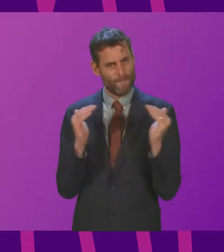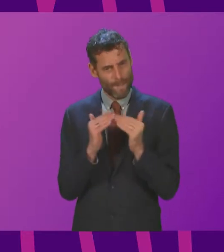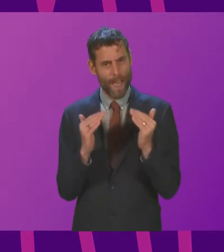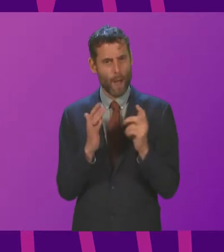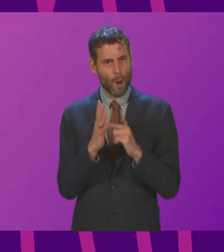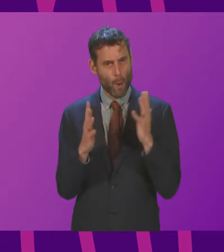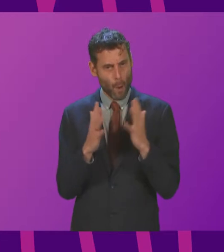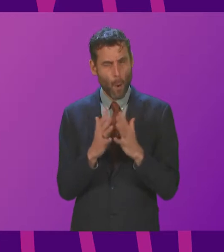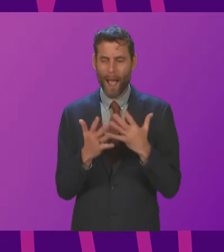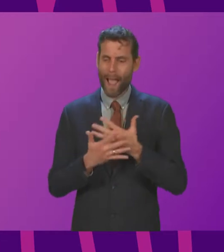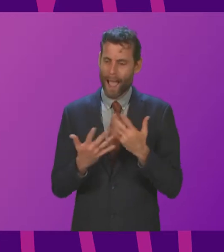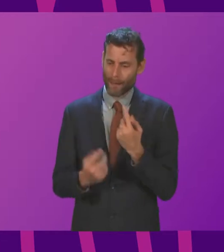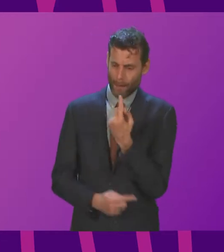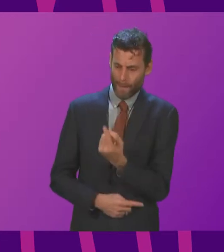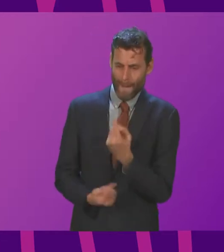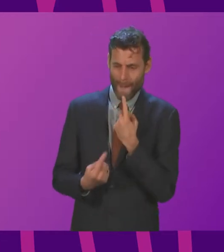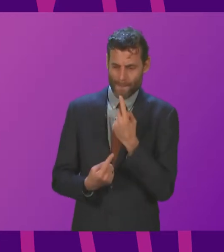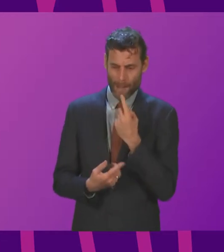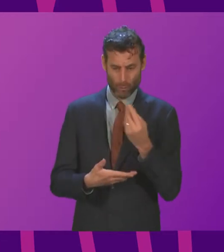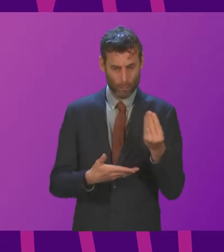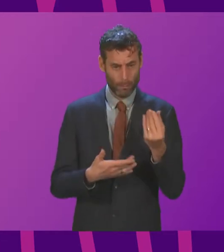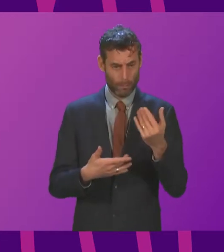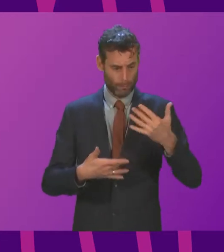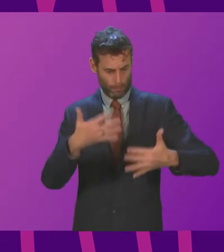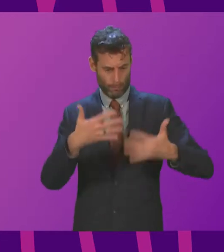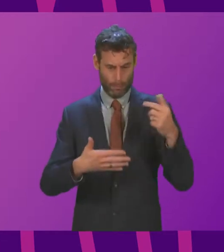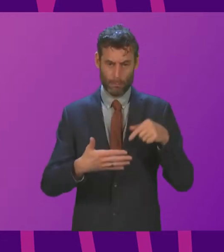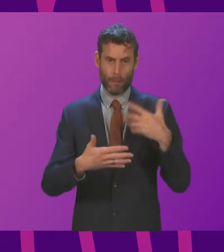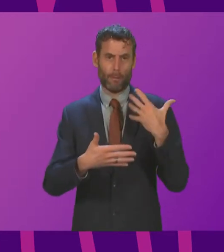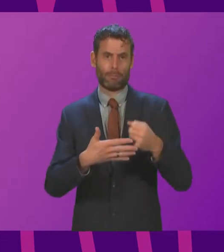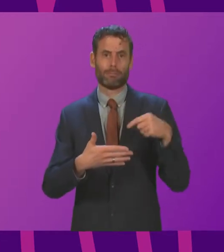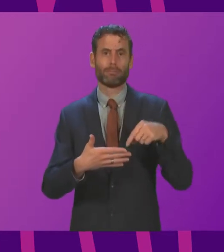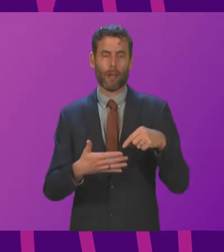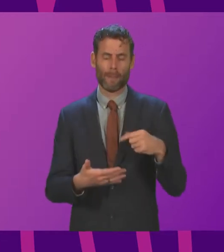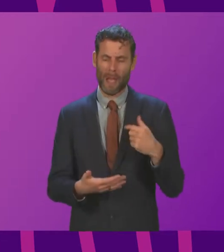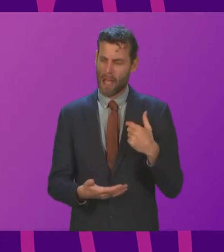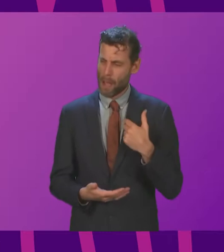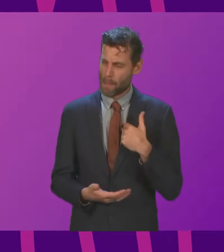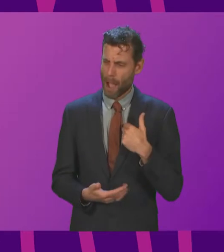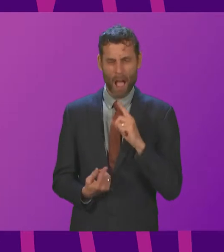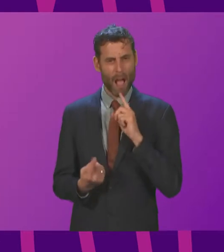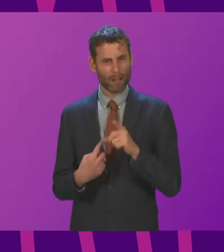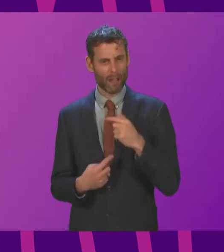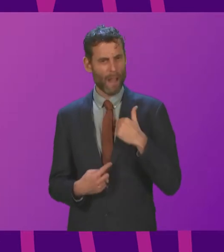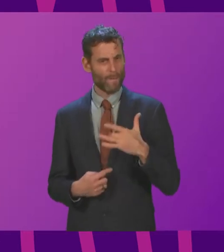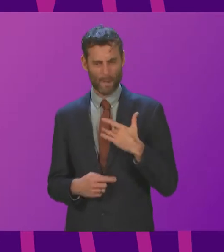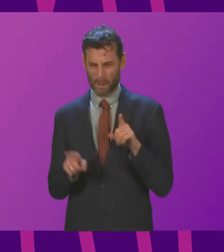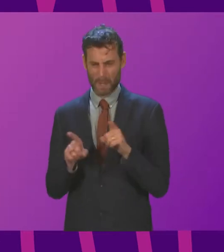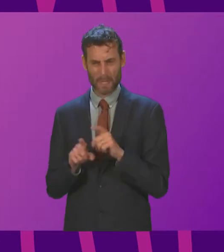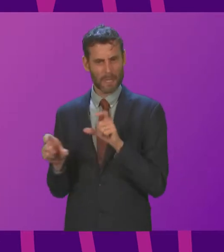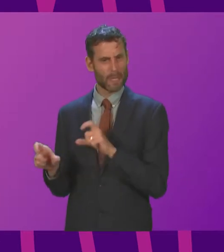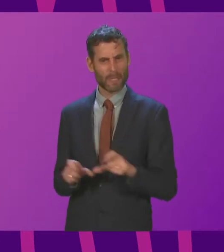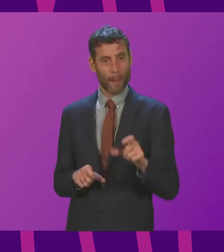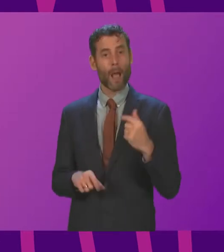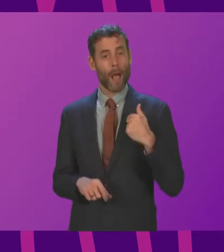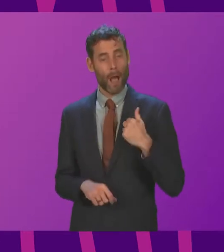process of their personal information. I'm not aware of any subtle change in the tone of my answer what I set out in my